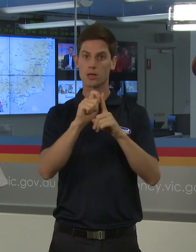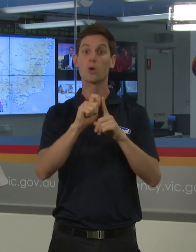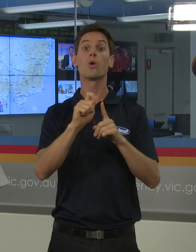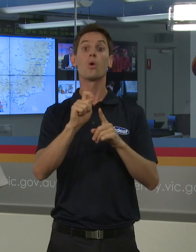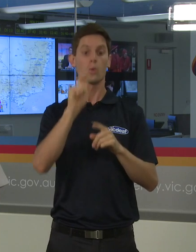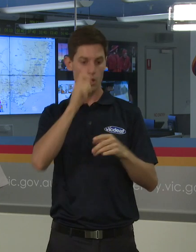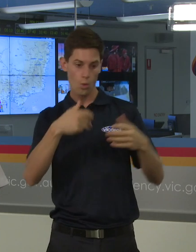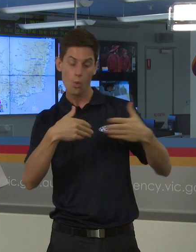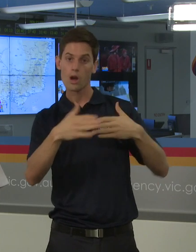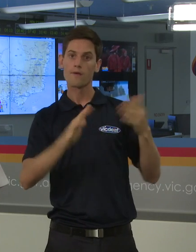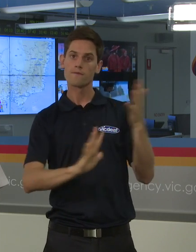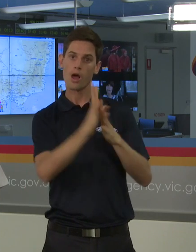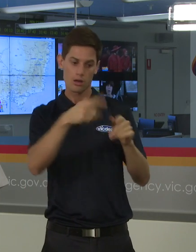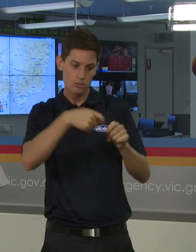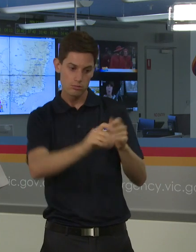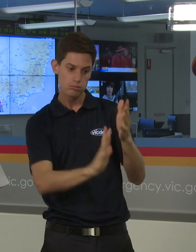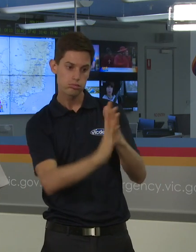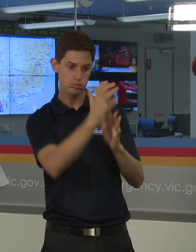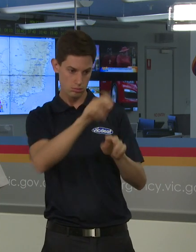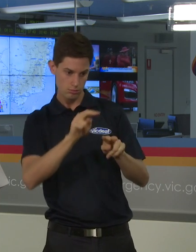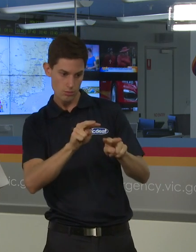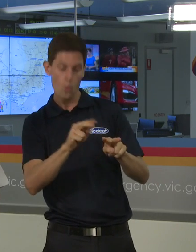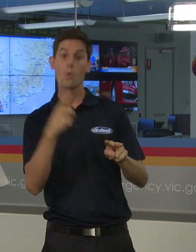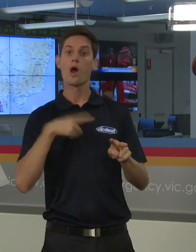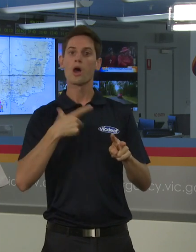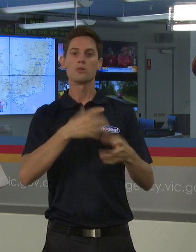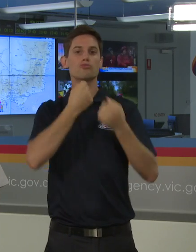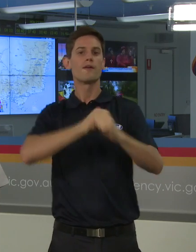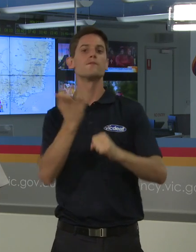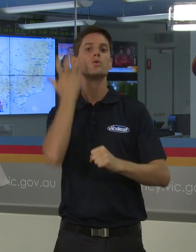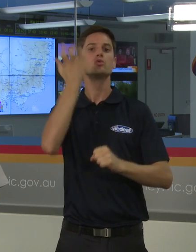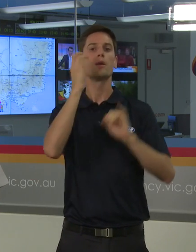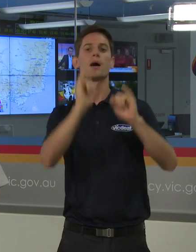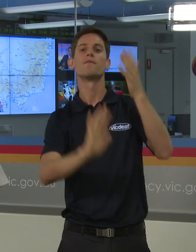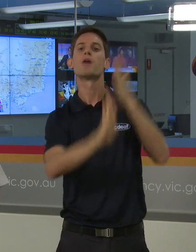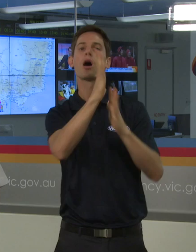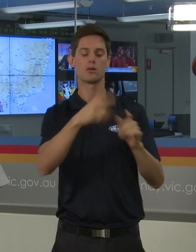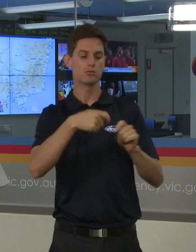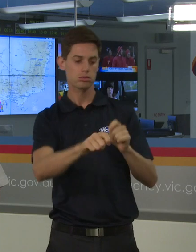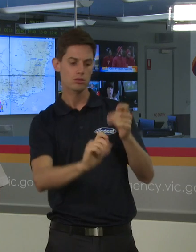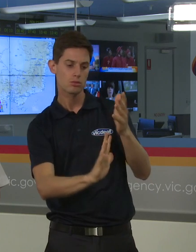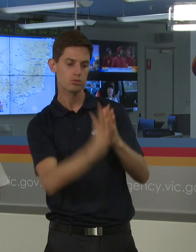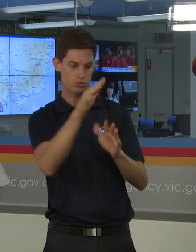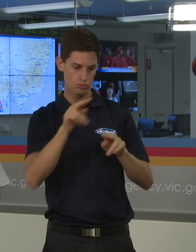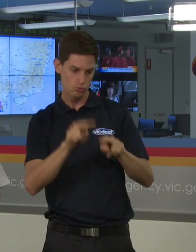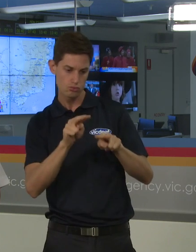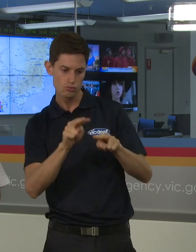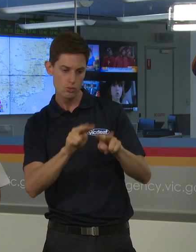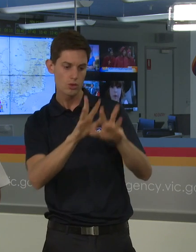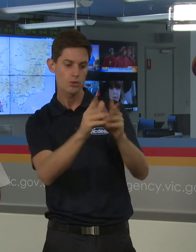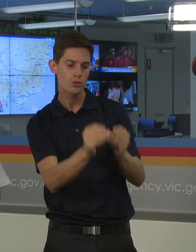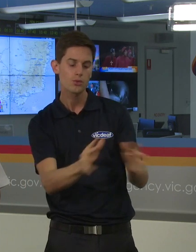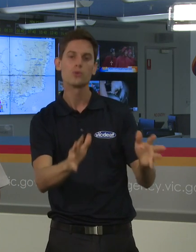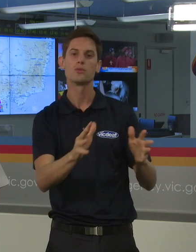only in very small areas. But stay attuned to that and that information's available on the DELWP website about all their plan burns. And